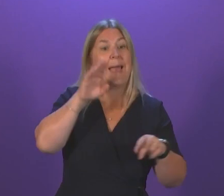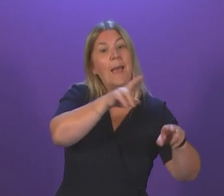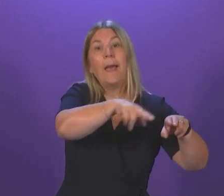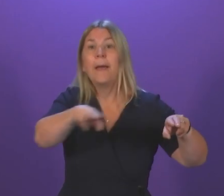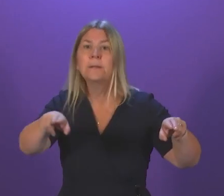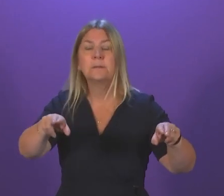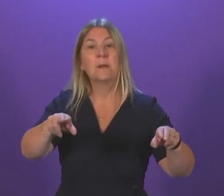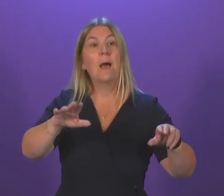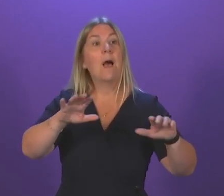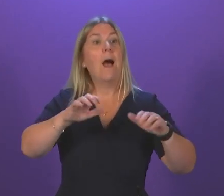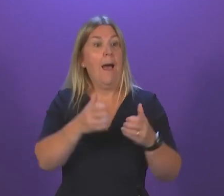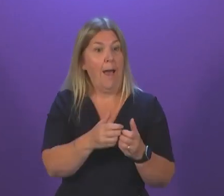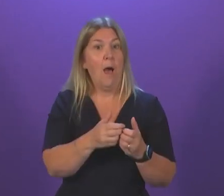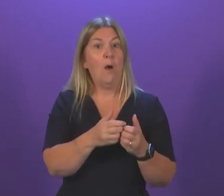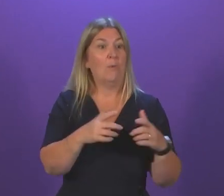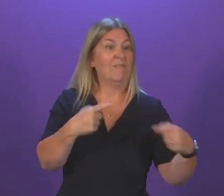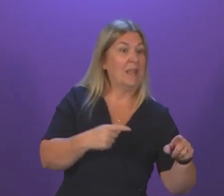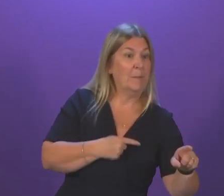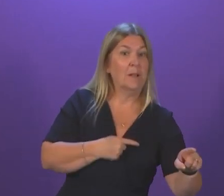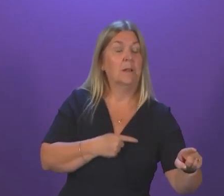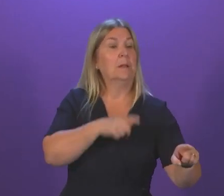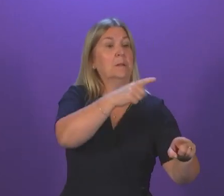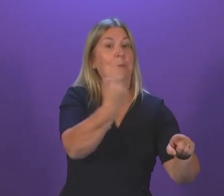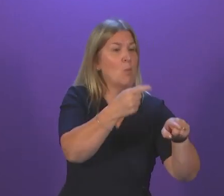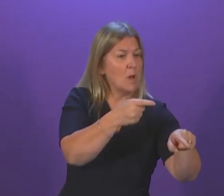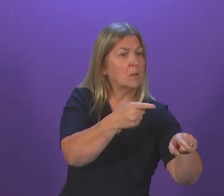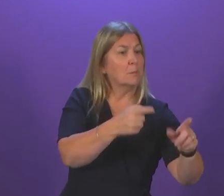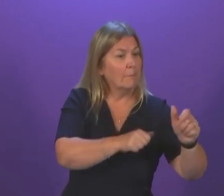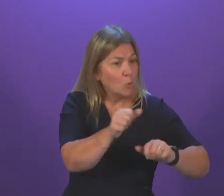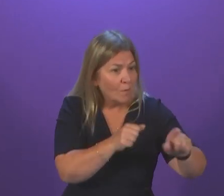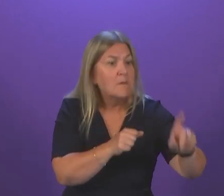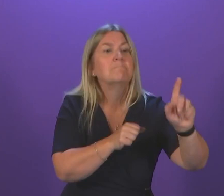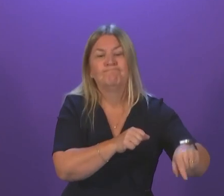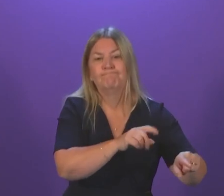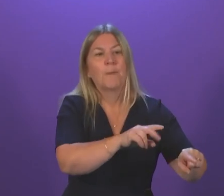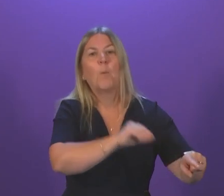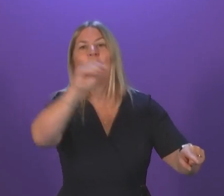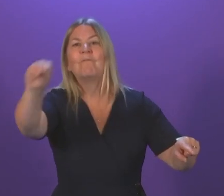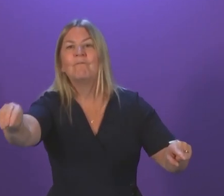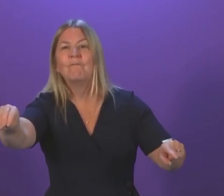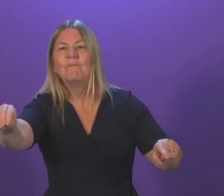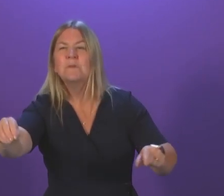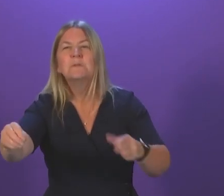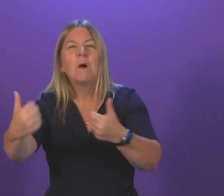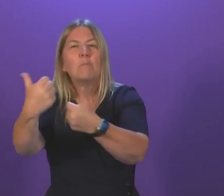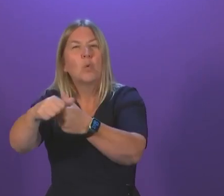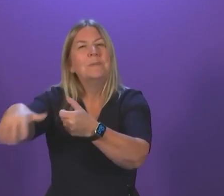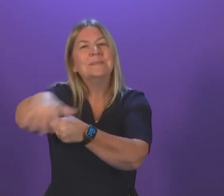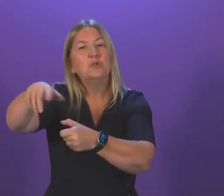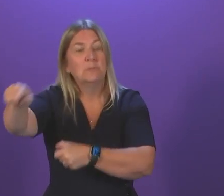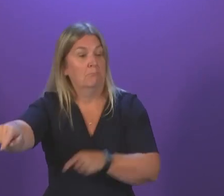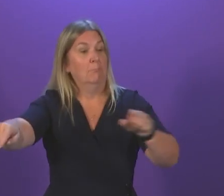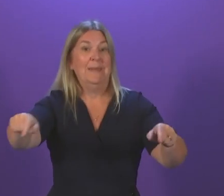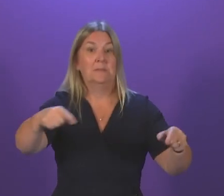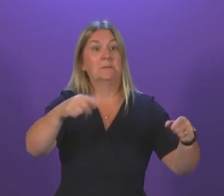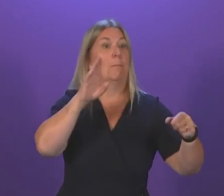pace at which people who no longer need to be in hospital are discharged to more appropriate settings. There is a range of work underway in